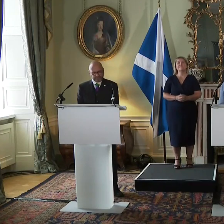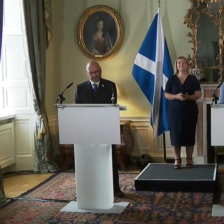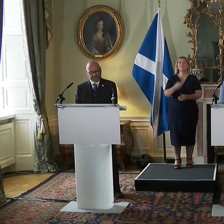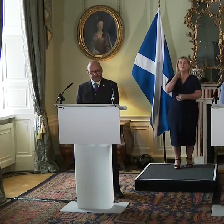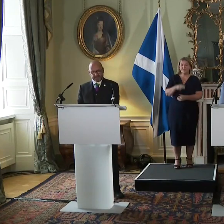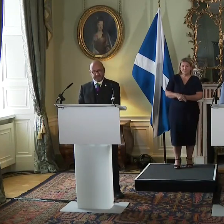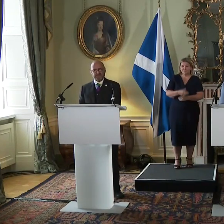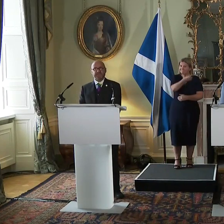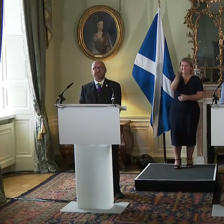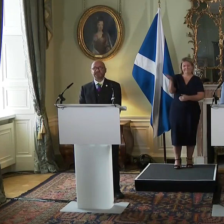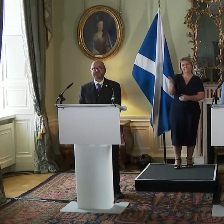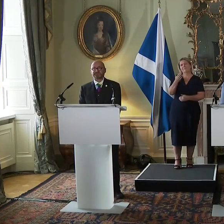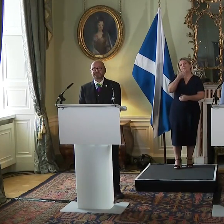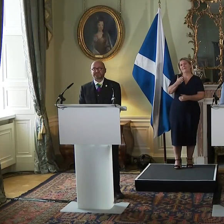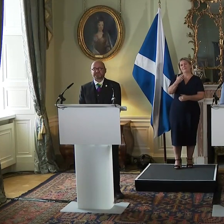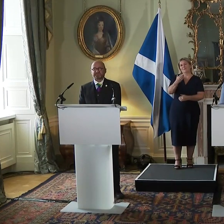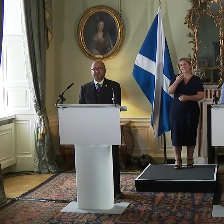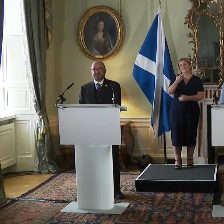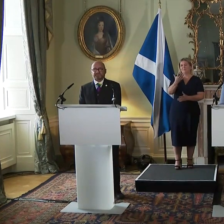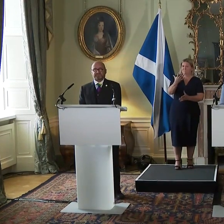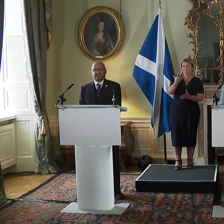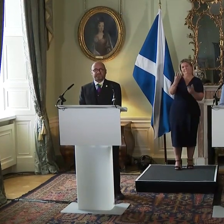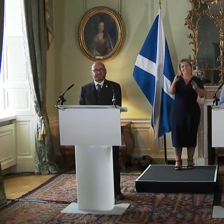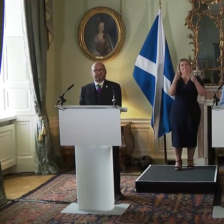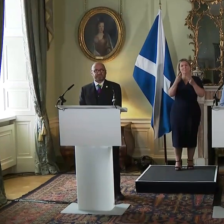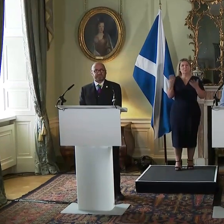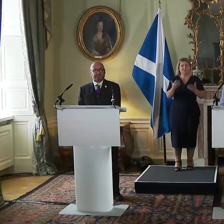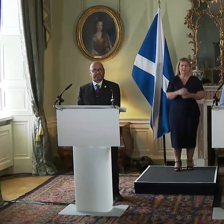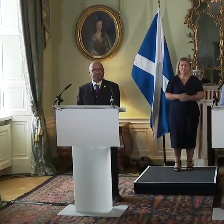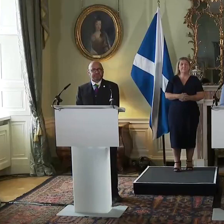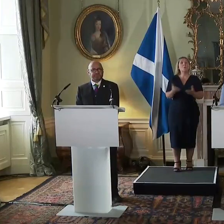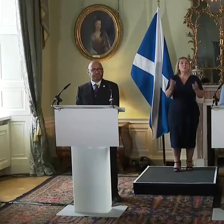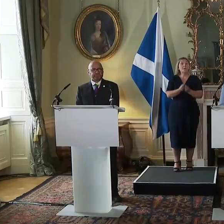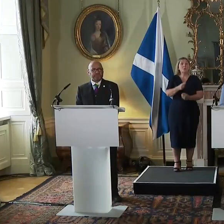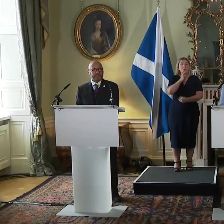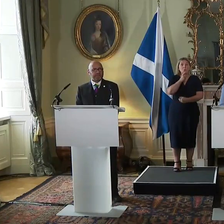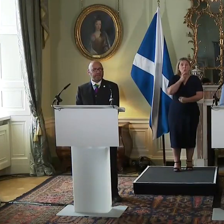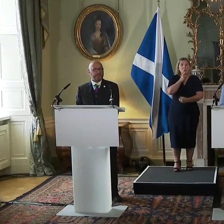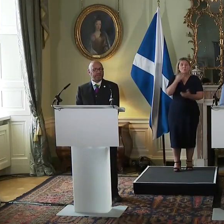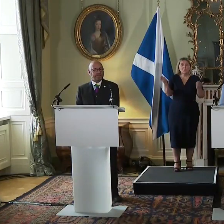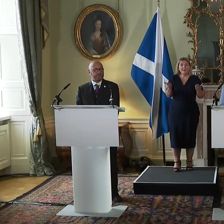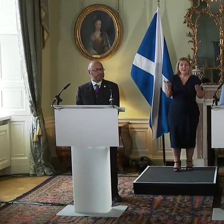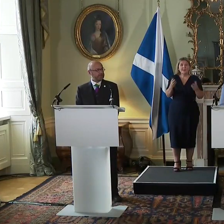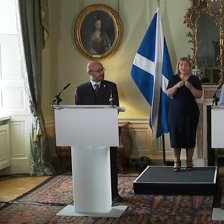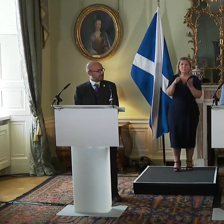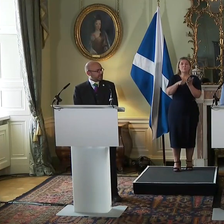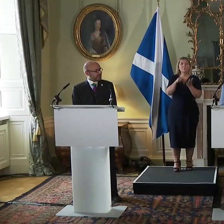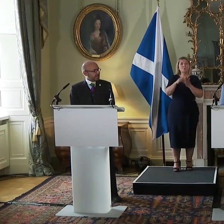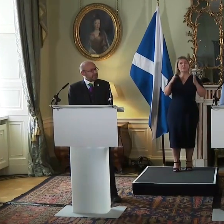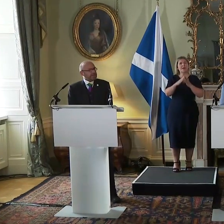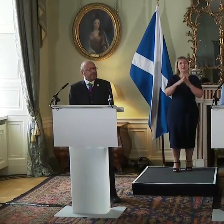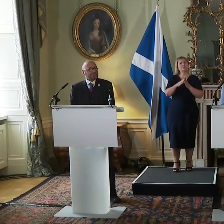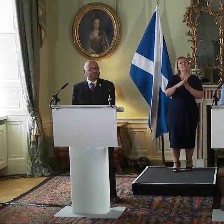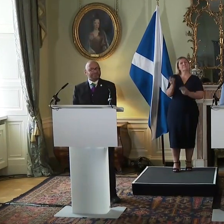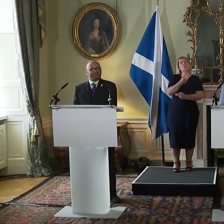Good afternoon everyone, thank you very much for joining us. I am joined here today in Bute House by the co-leaders